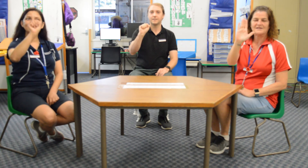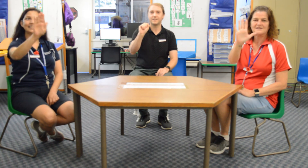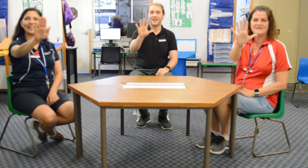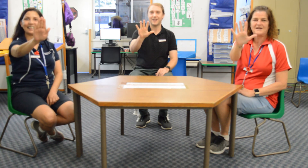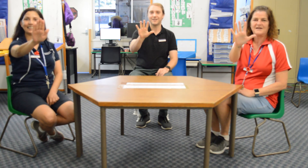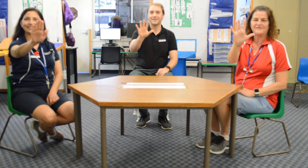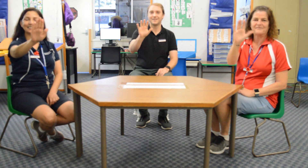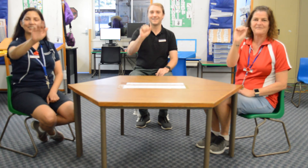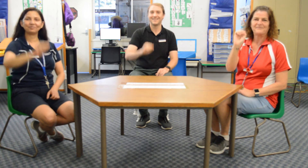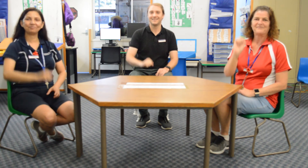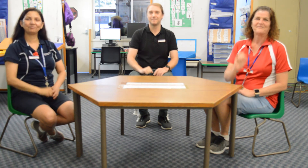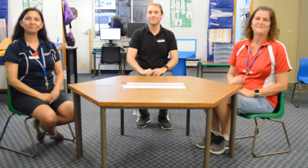10. All